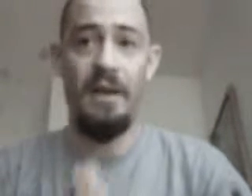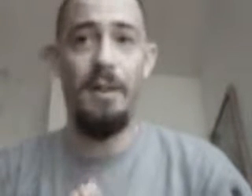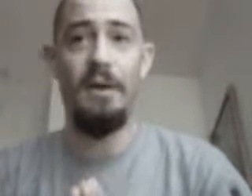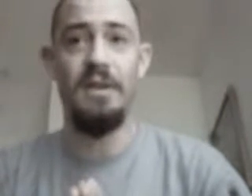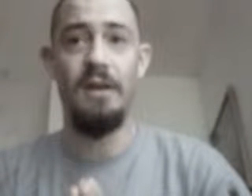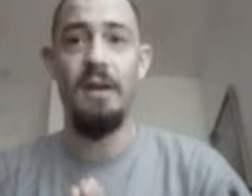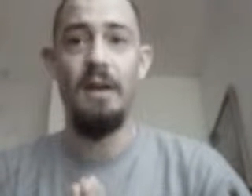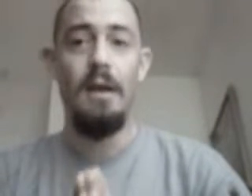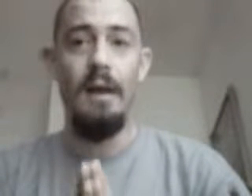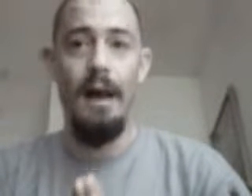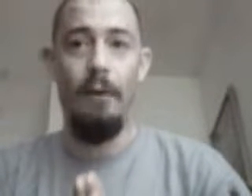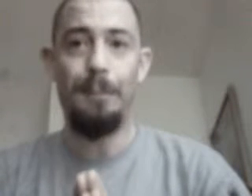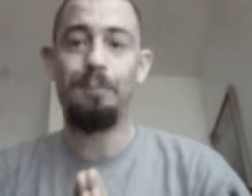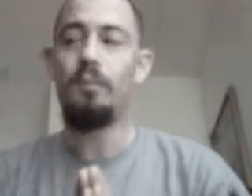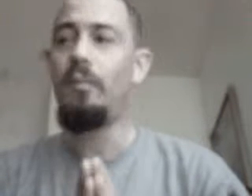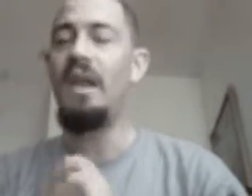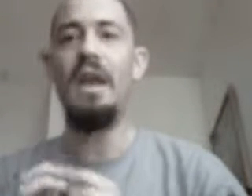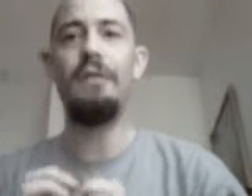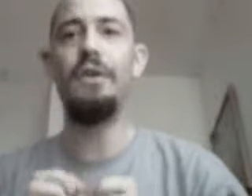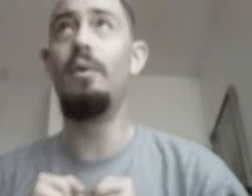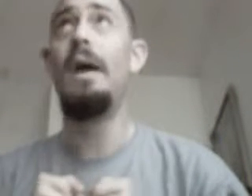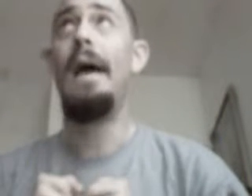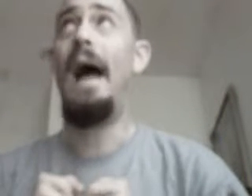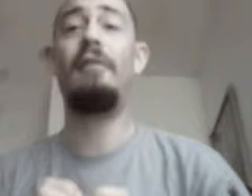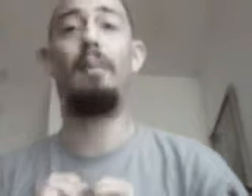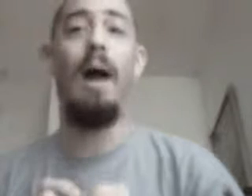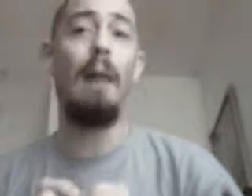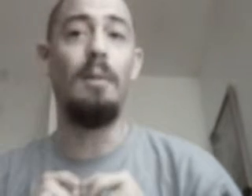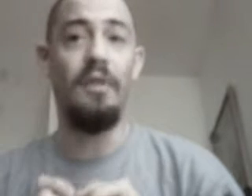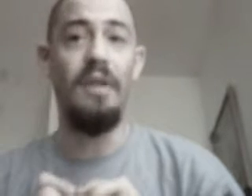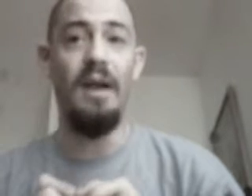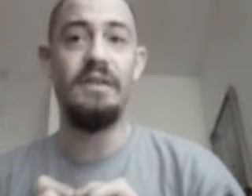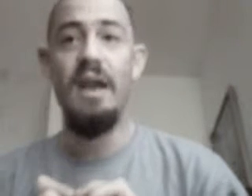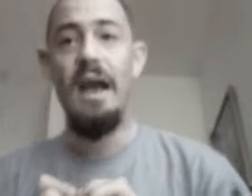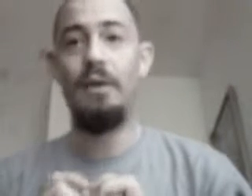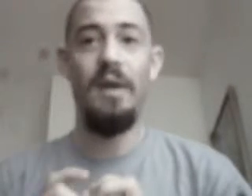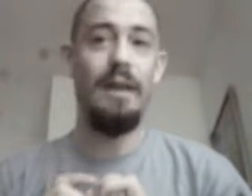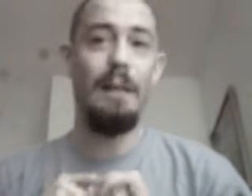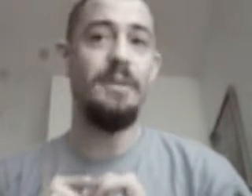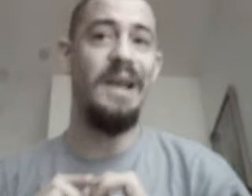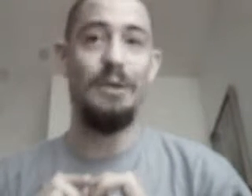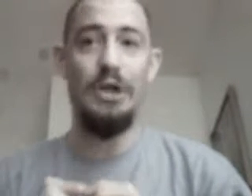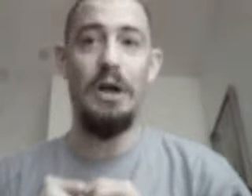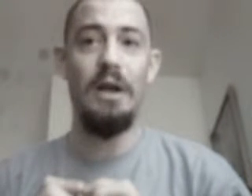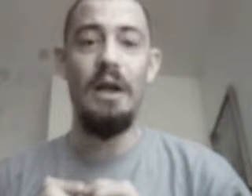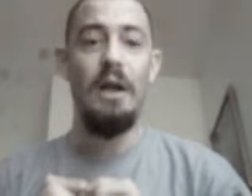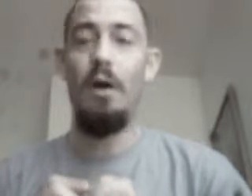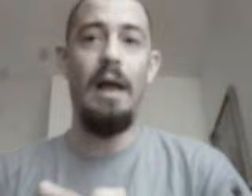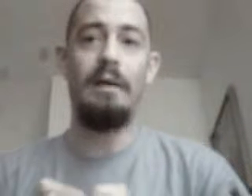explosive. Now, if you have a problem with this and you think that I'm just being a jerk, go ahead and